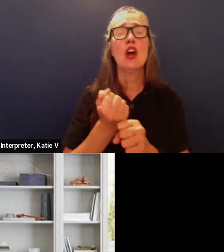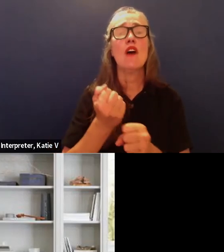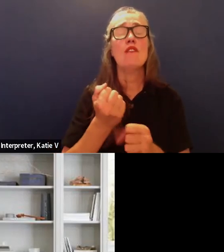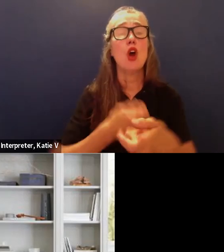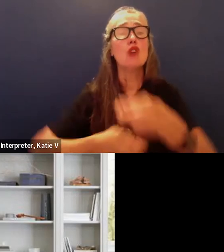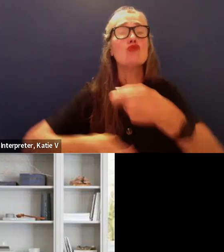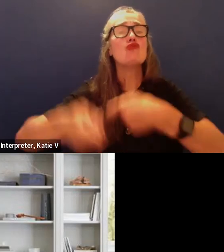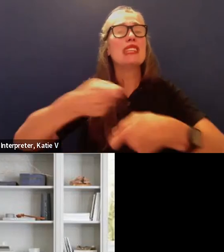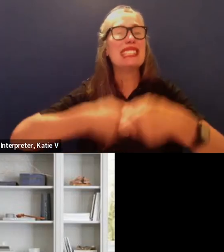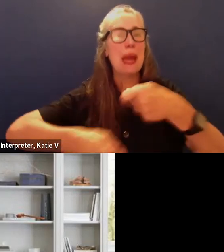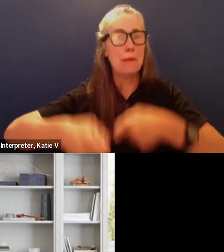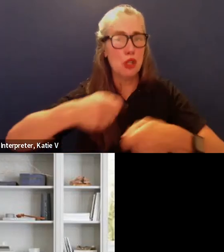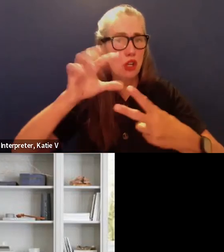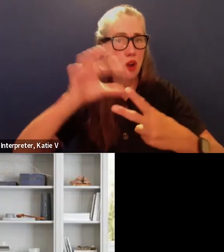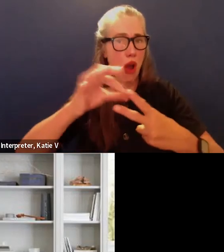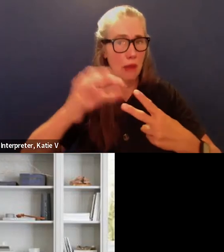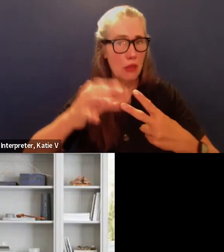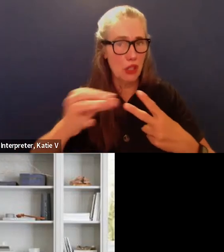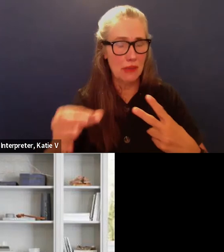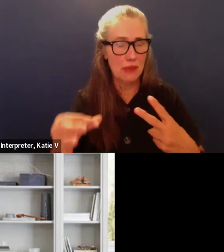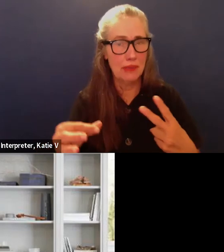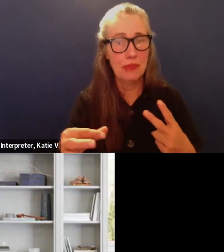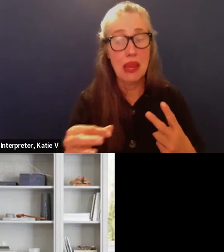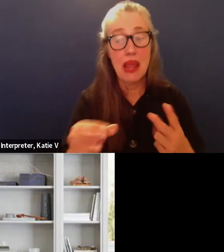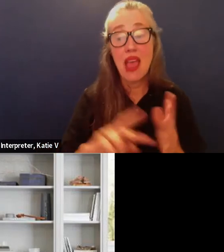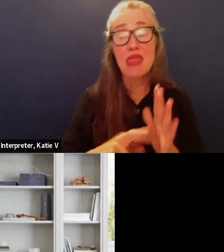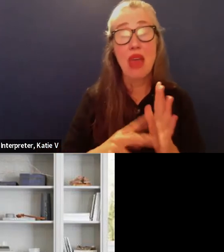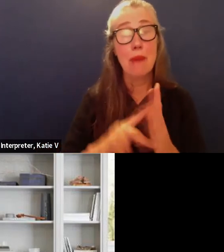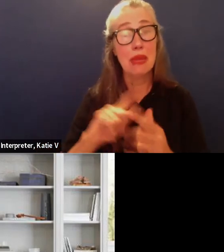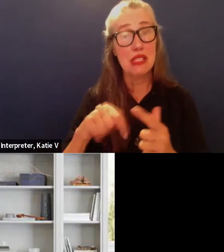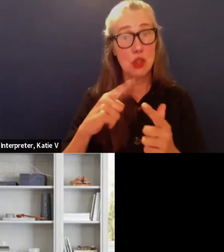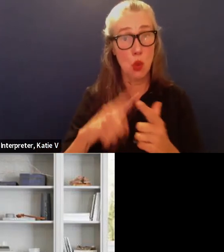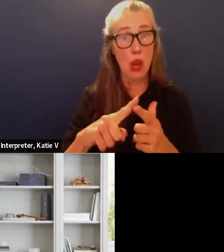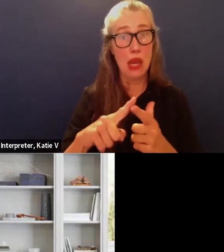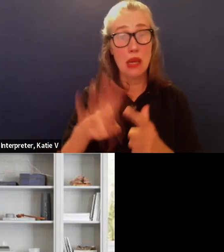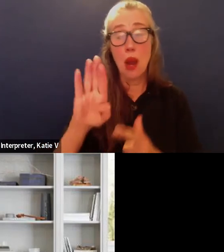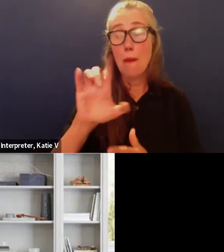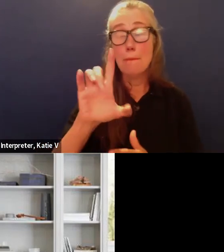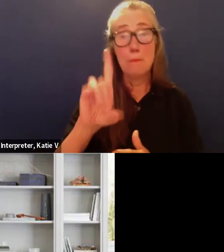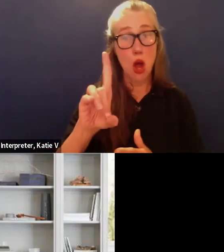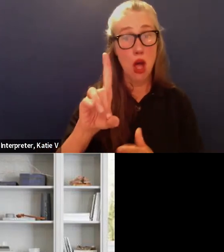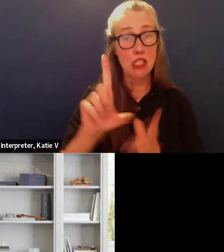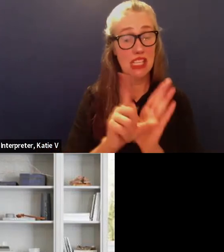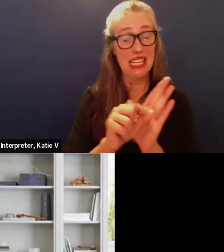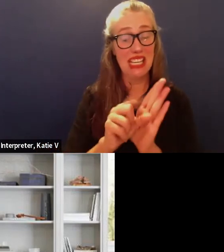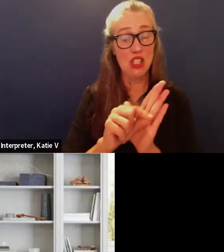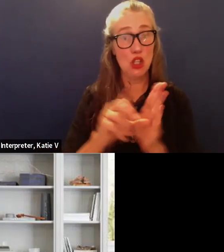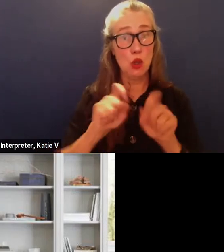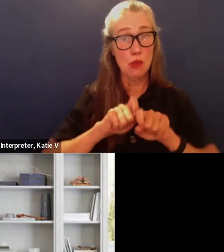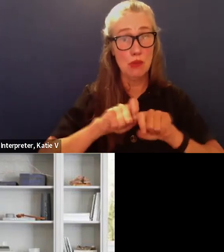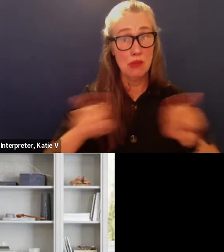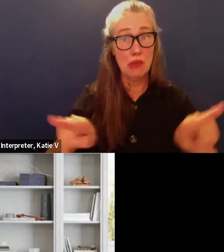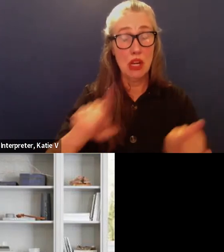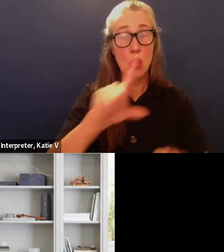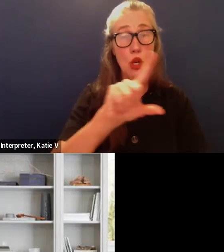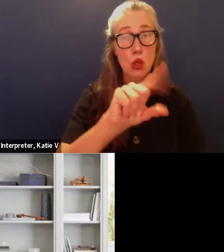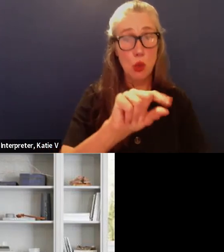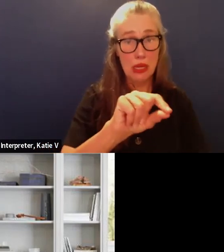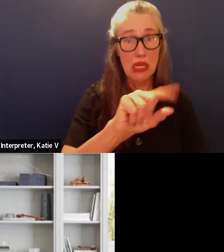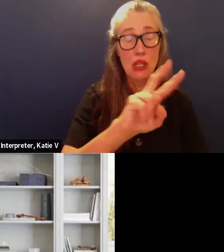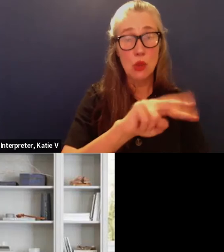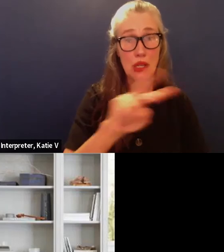means within the next once the bonds are issued in 22 um beginning in 2032